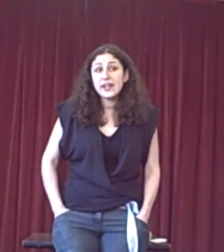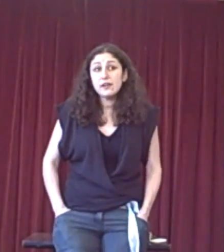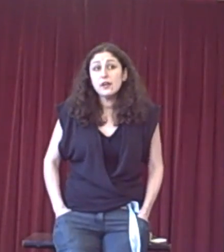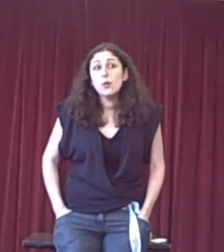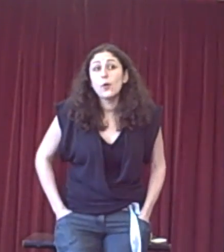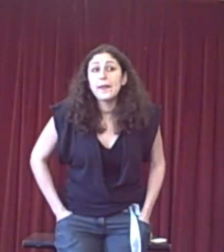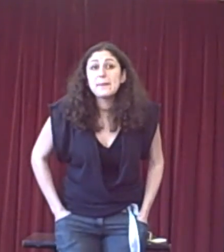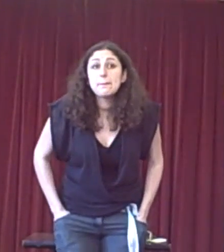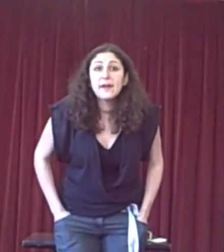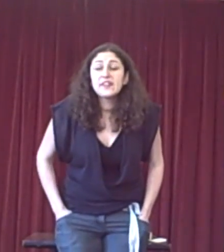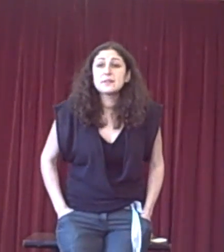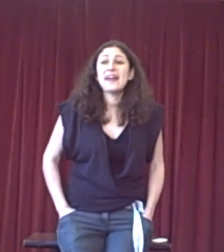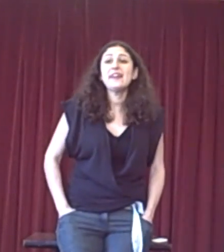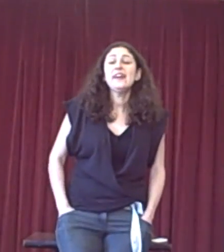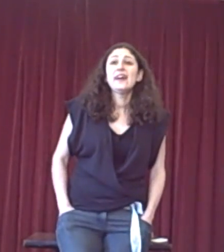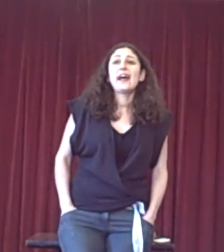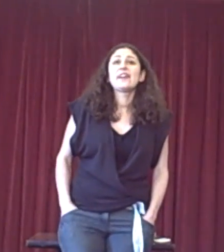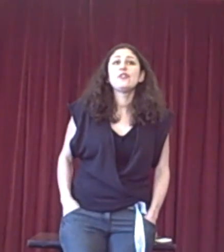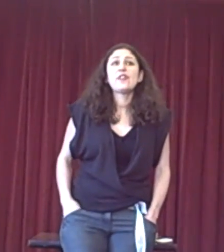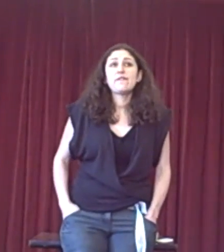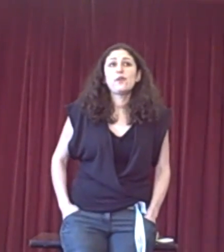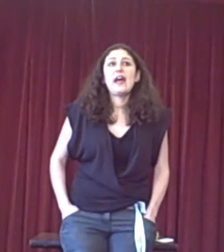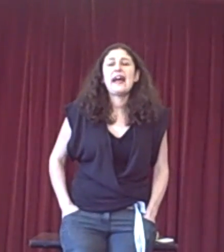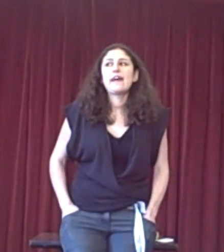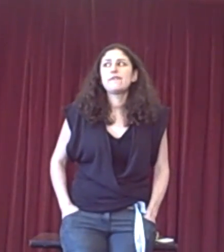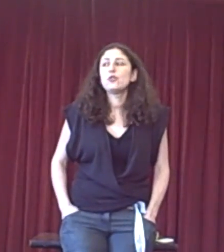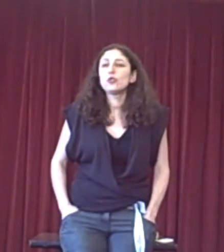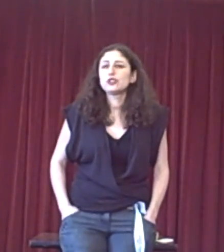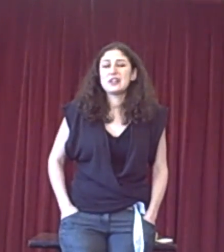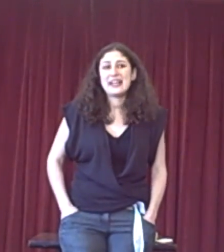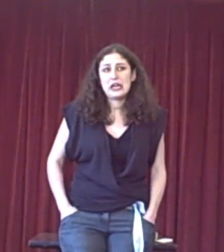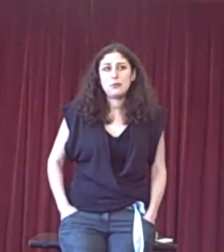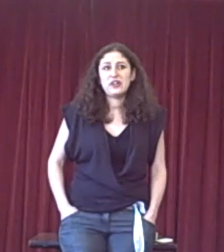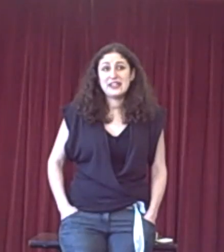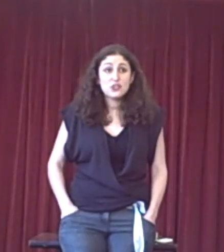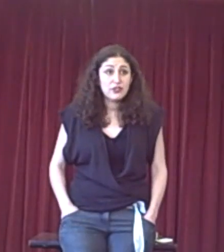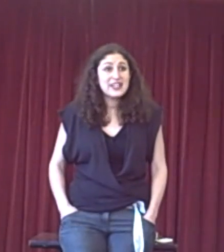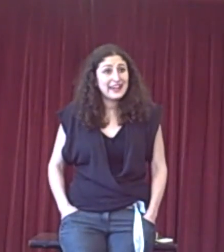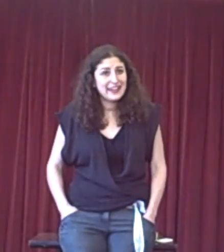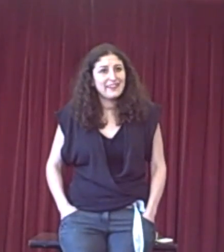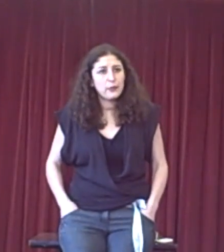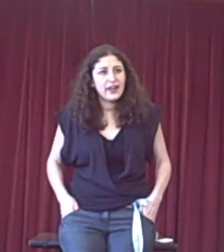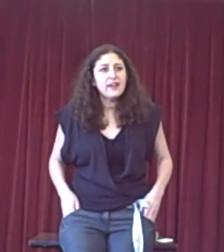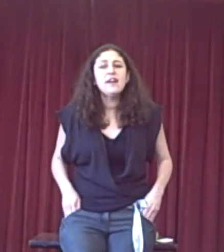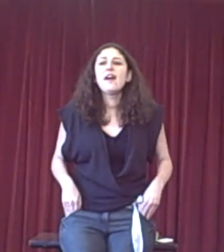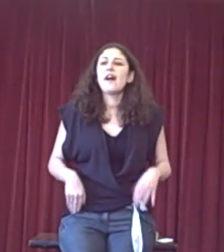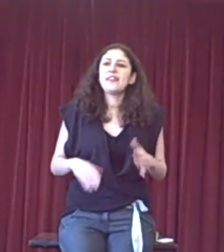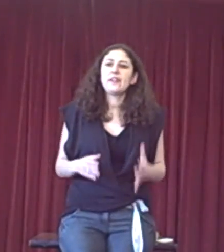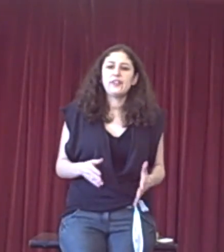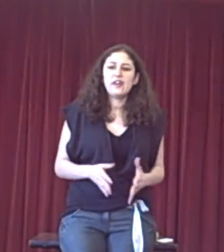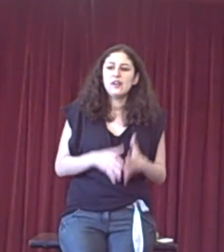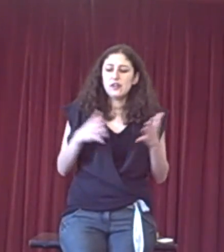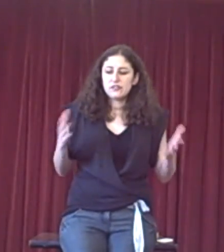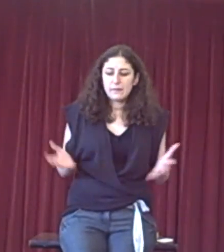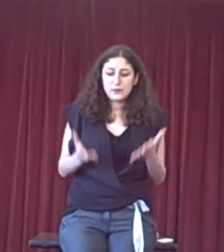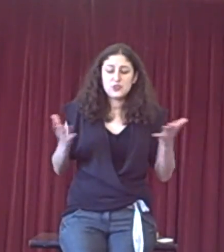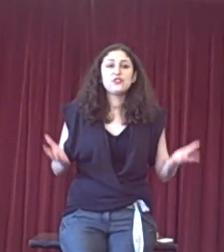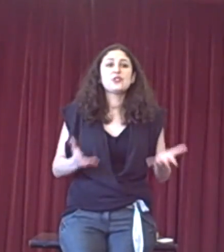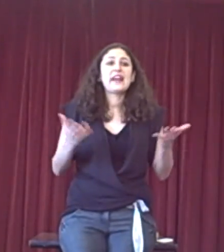what they mean by the debate, and you therefore have, you're not sure exactly what it is you're attacking in that way, I think that sometimes you can do that